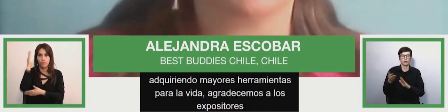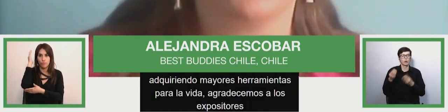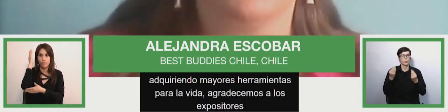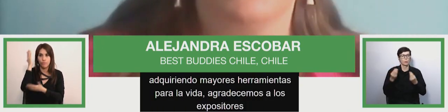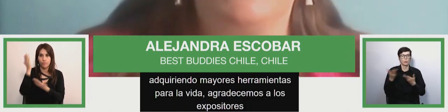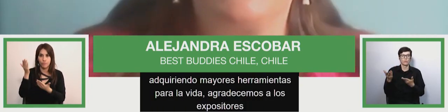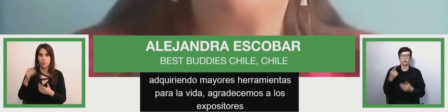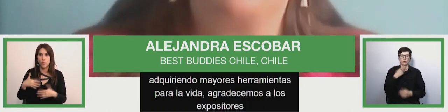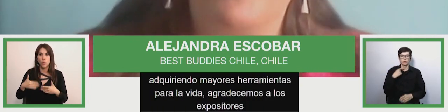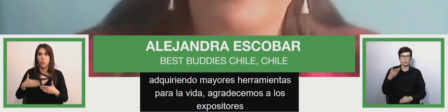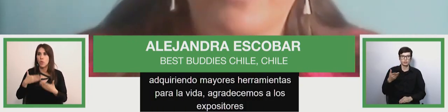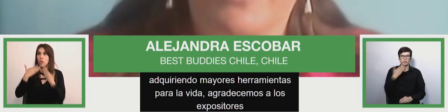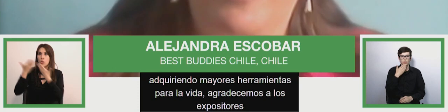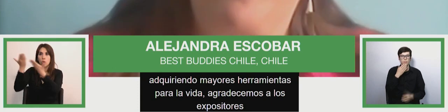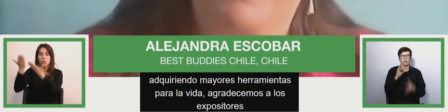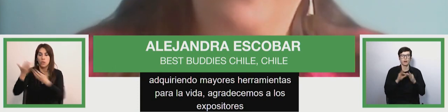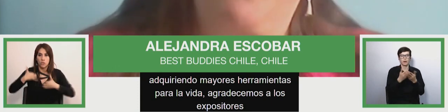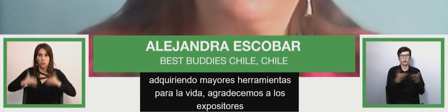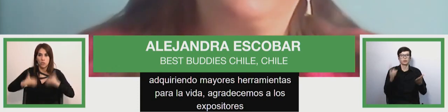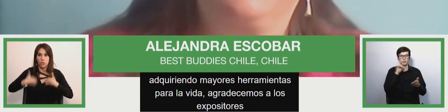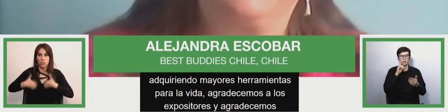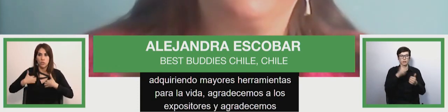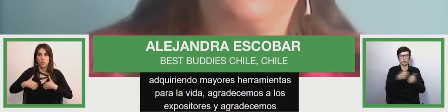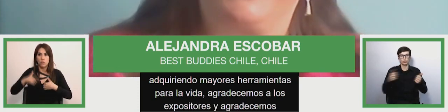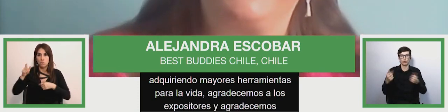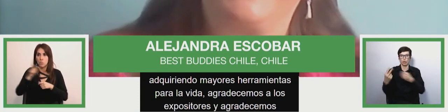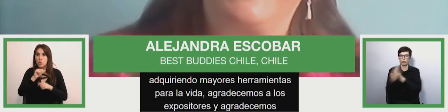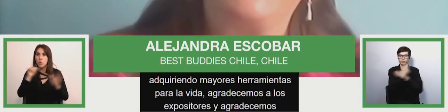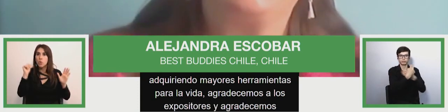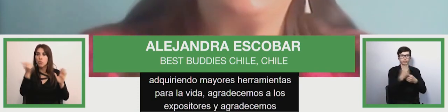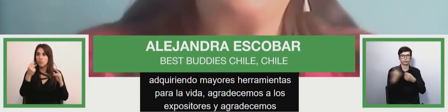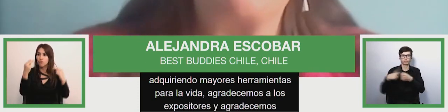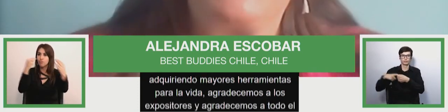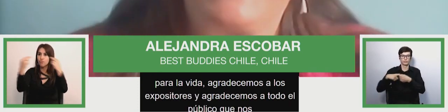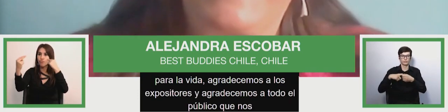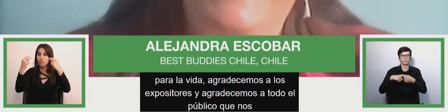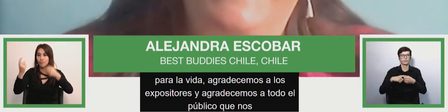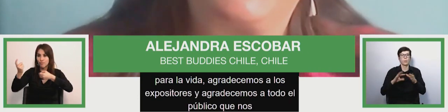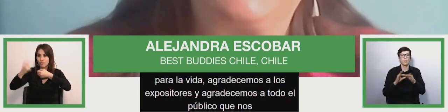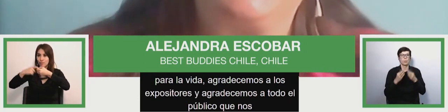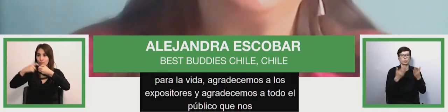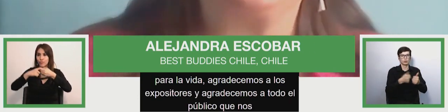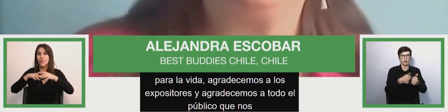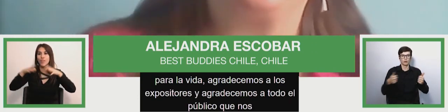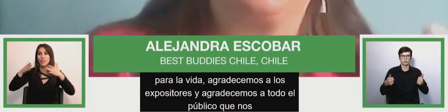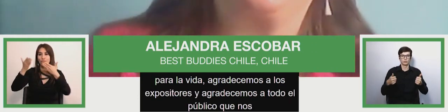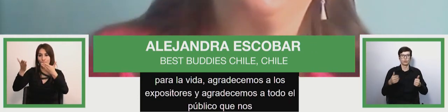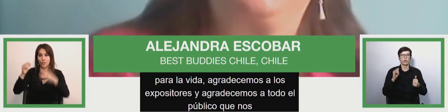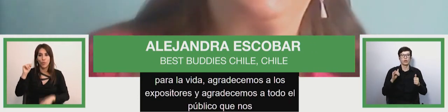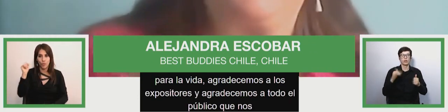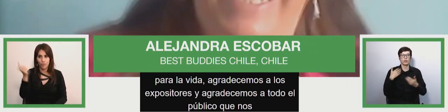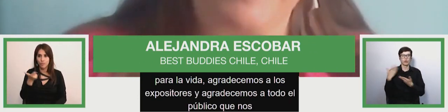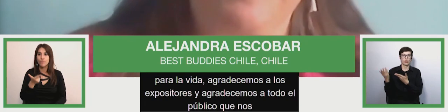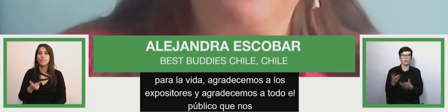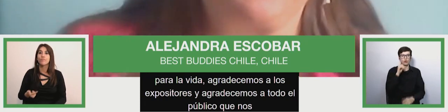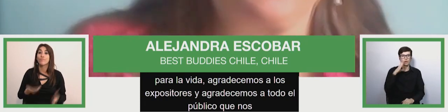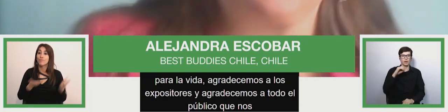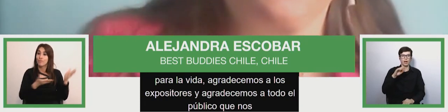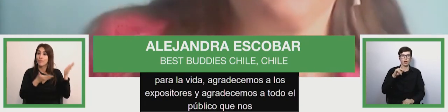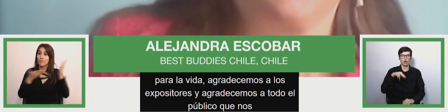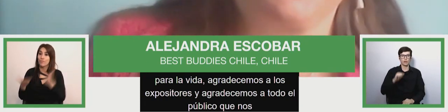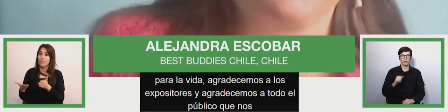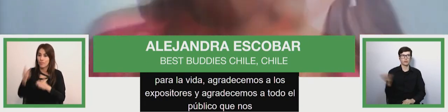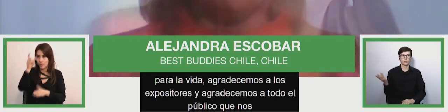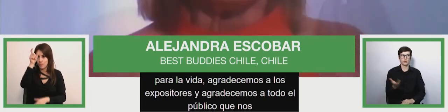where we acquire different tools for life. So I also would like to thank all expositors, giving